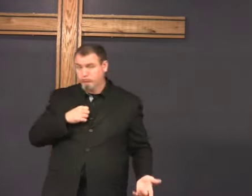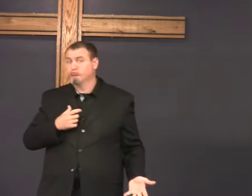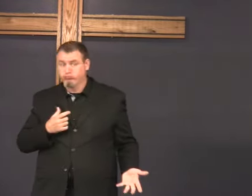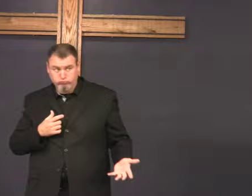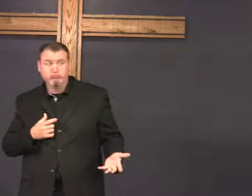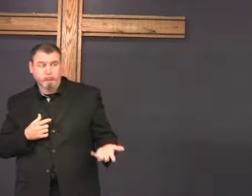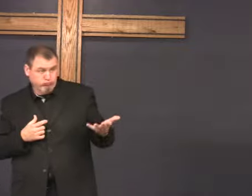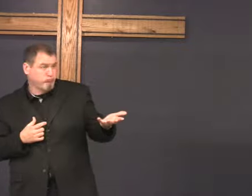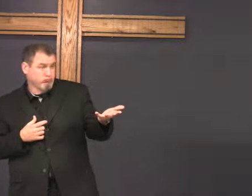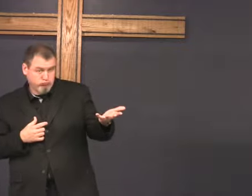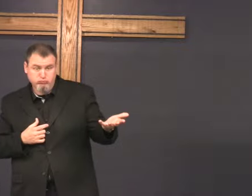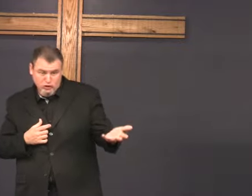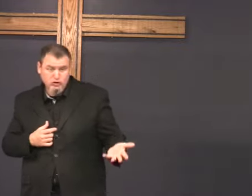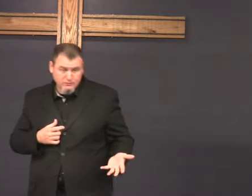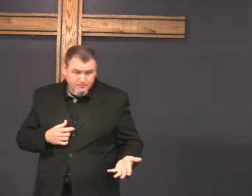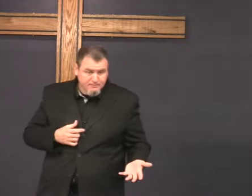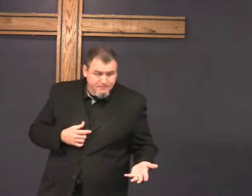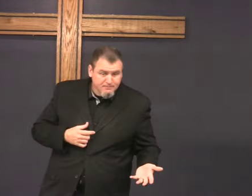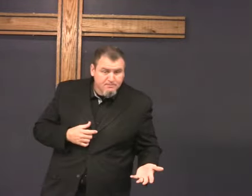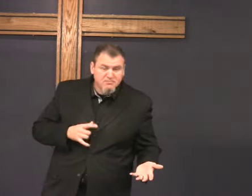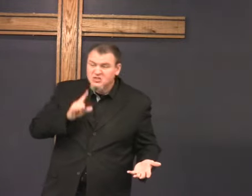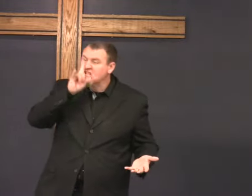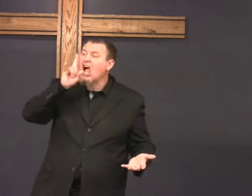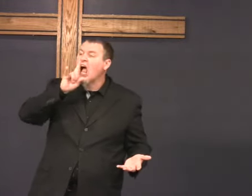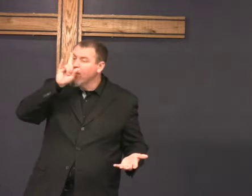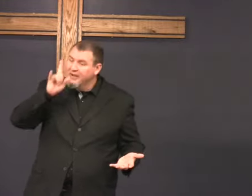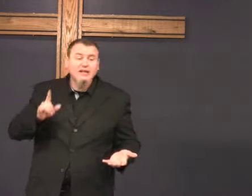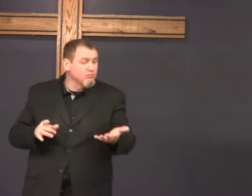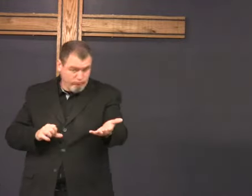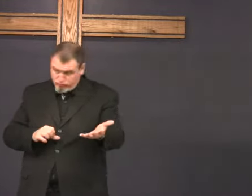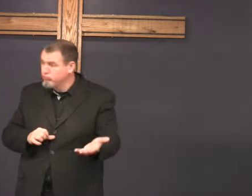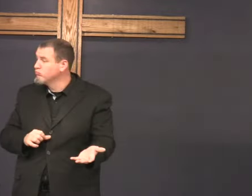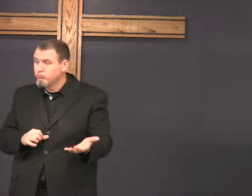okay it's knowledge